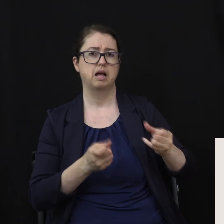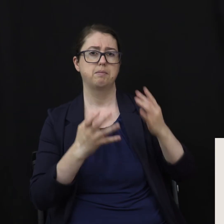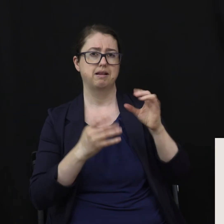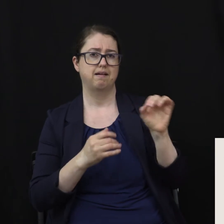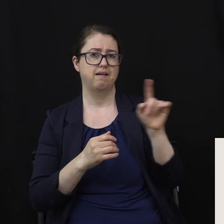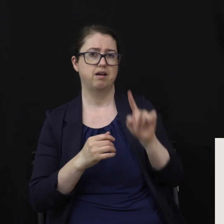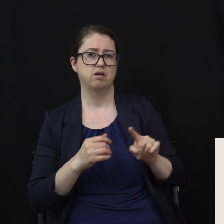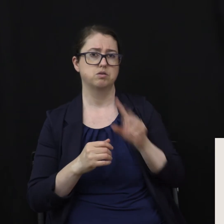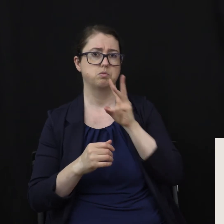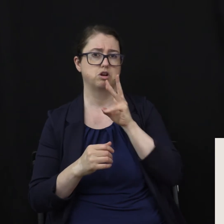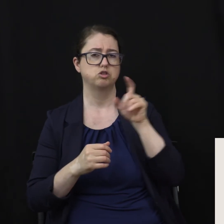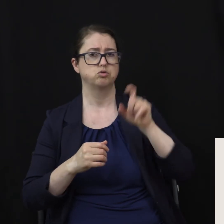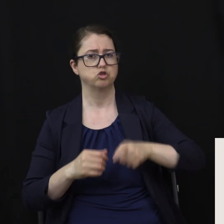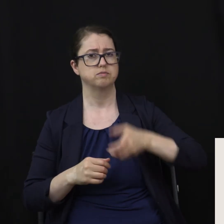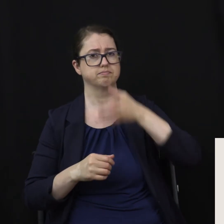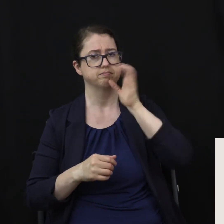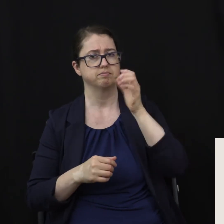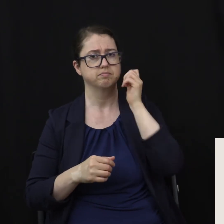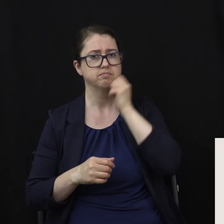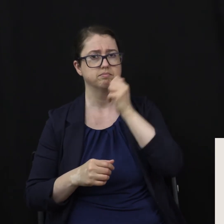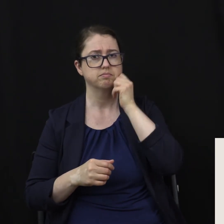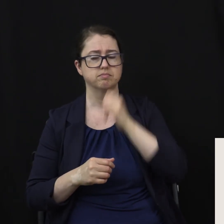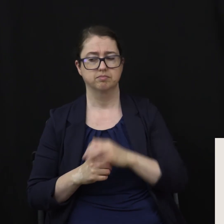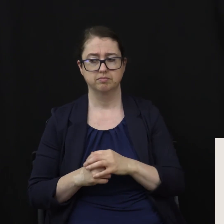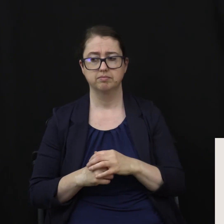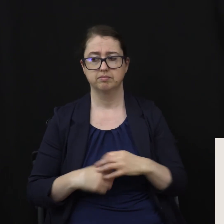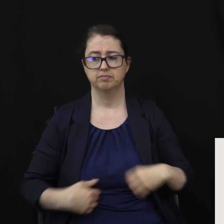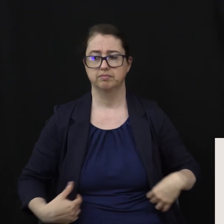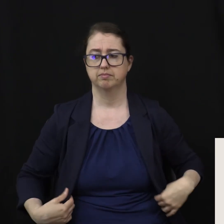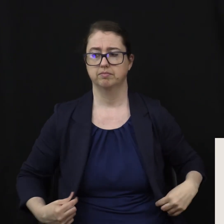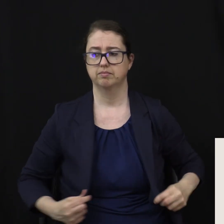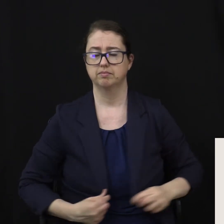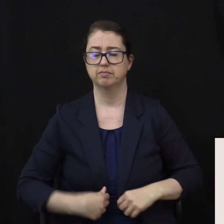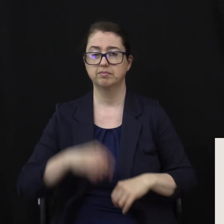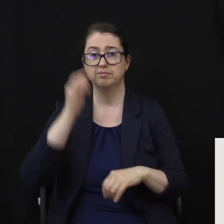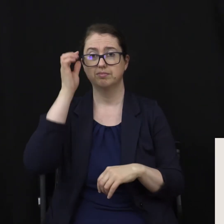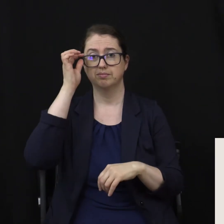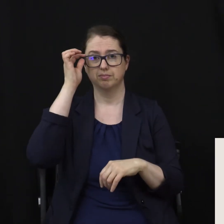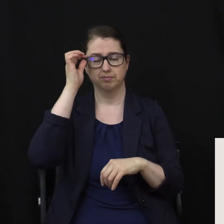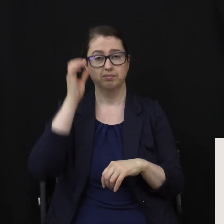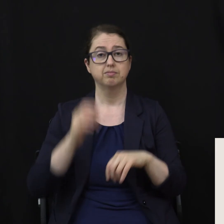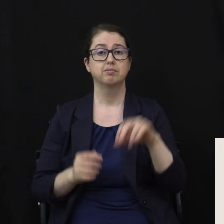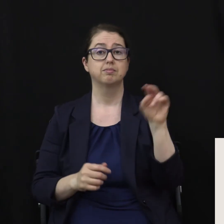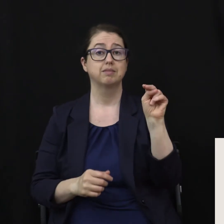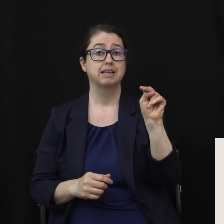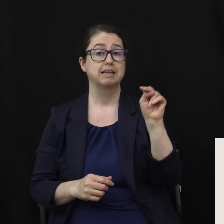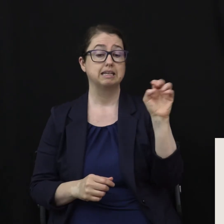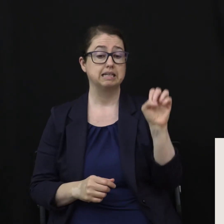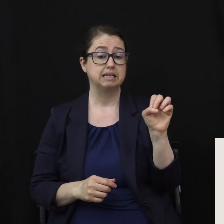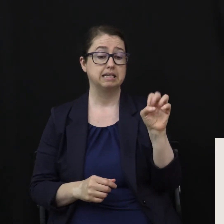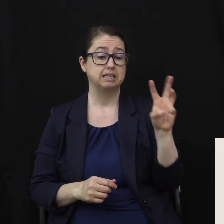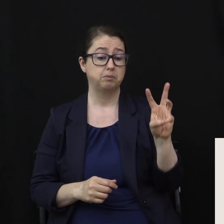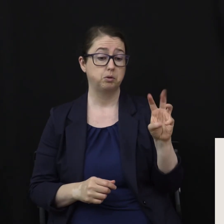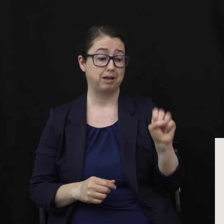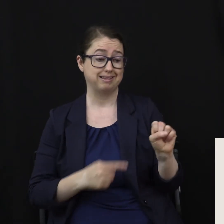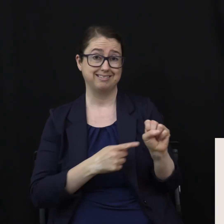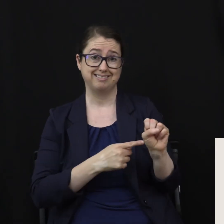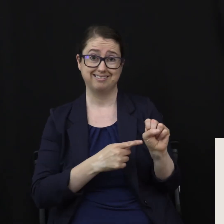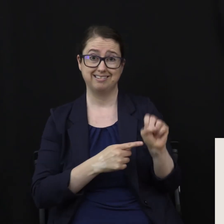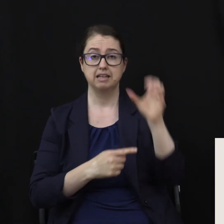should consume every single day. Now the S in the word new start stands for sunlight. Now